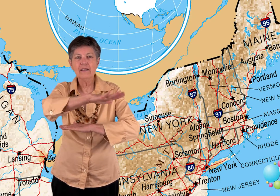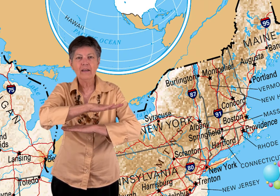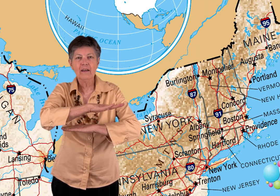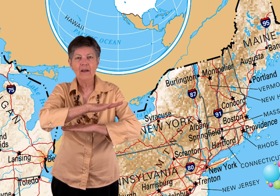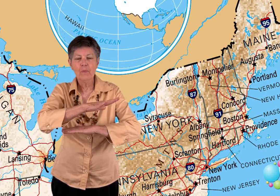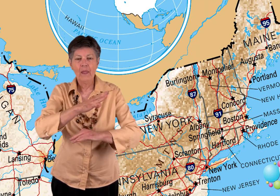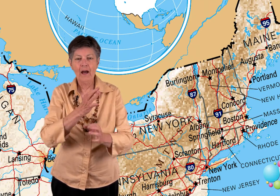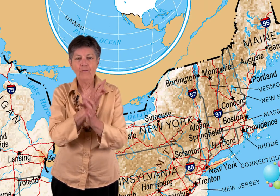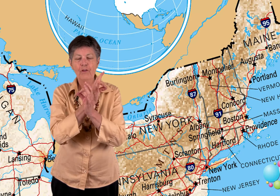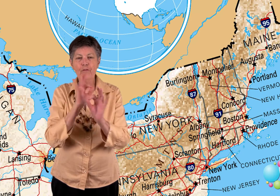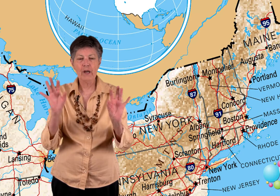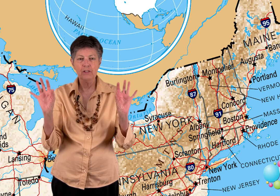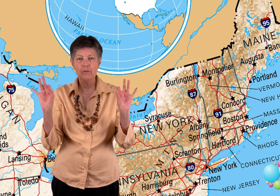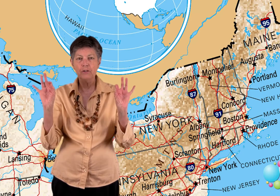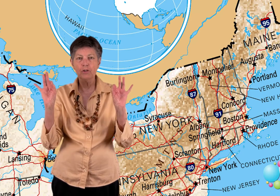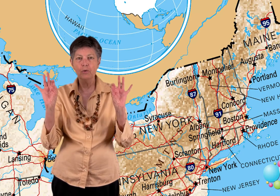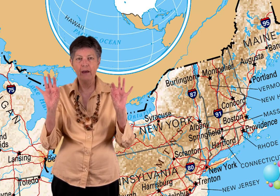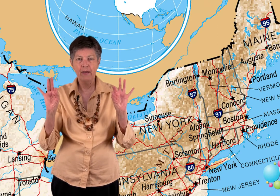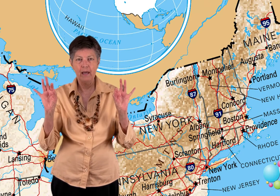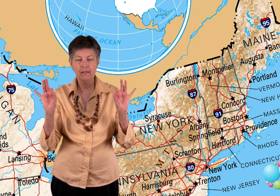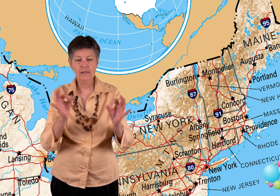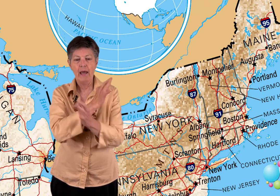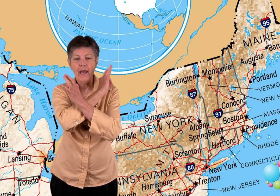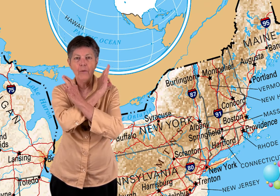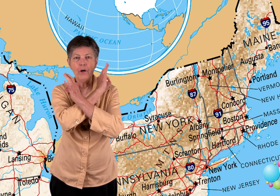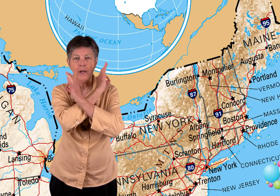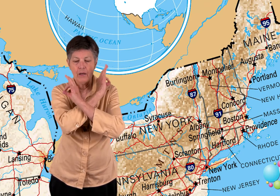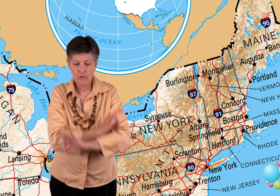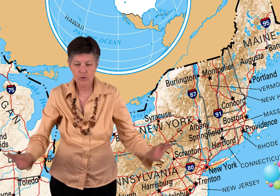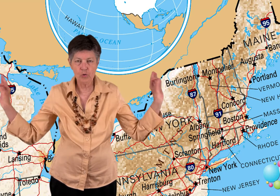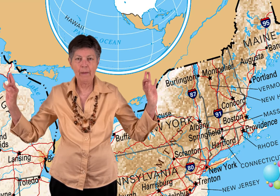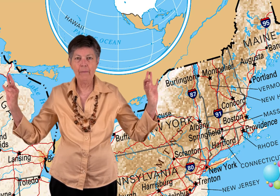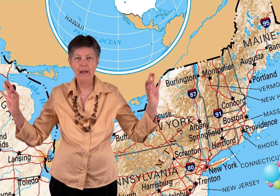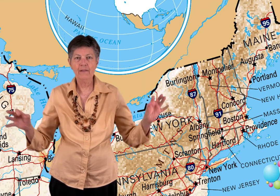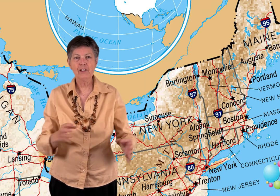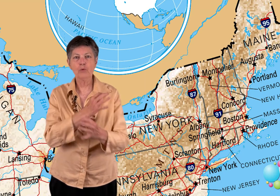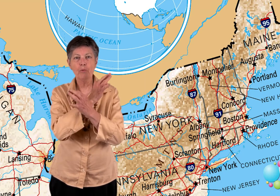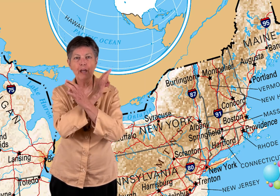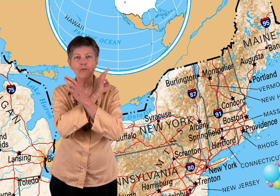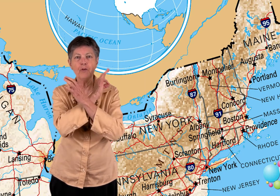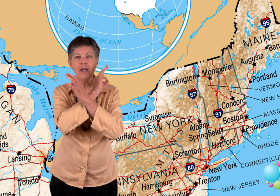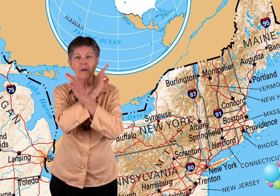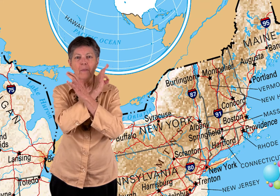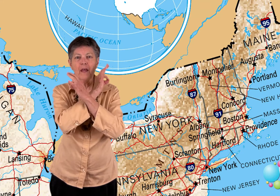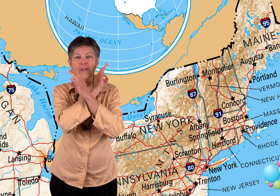of the free. So, these are two F hands, and we're going to swipe them out like this because we're breaking free. The